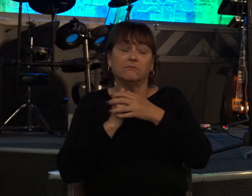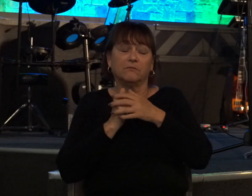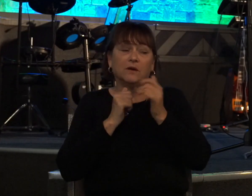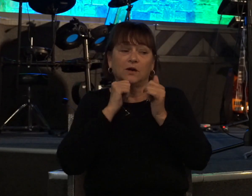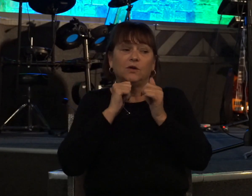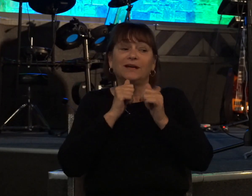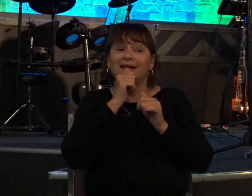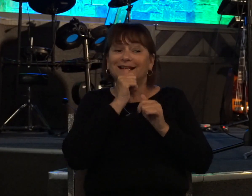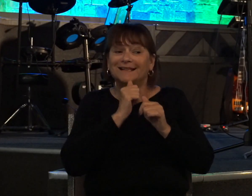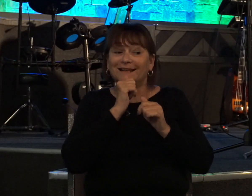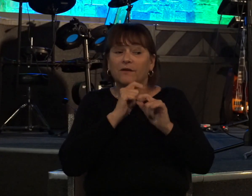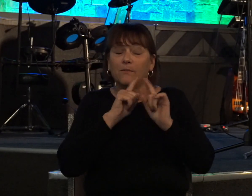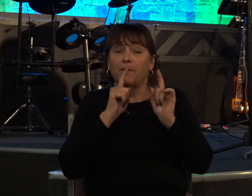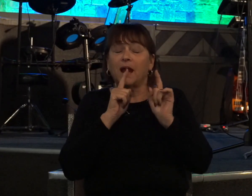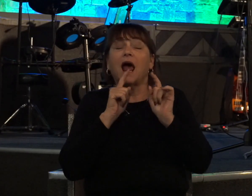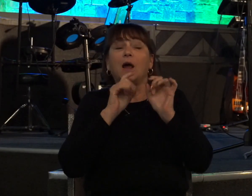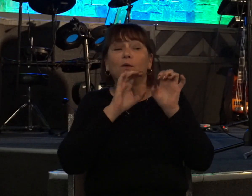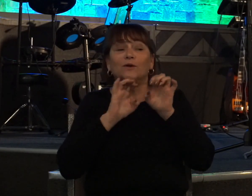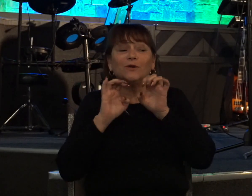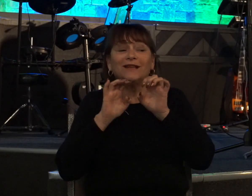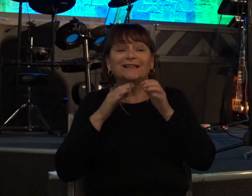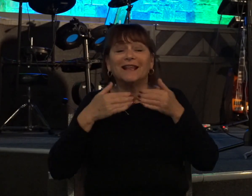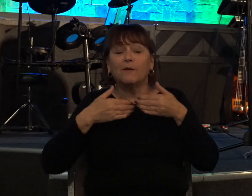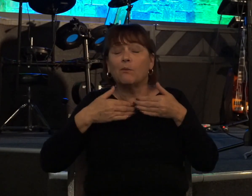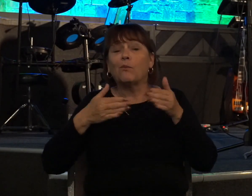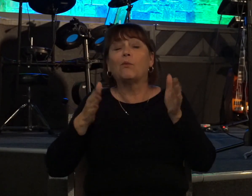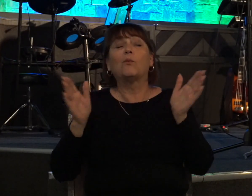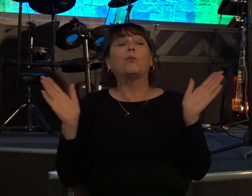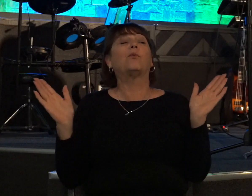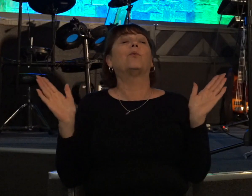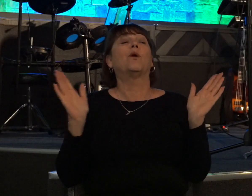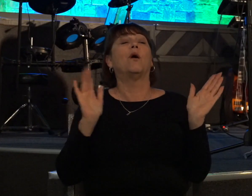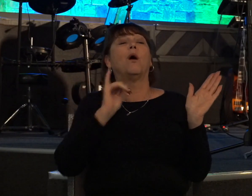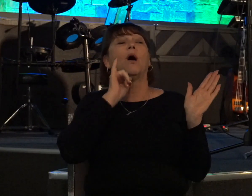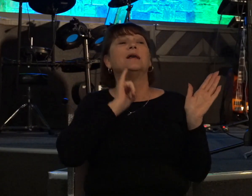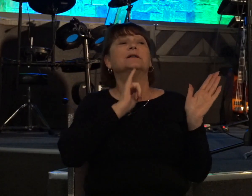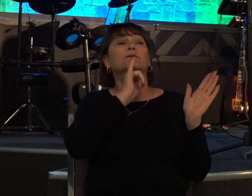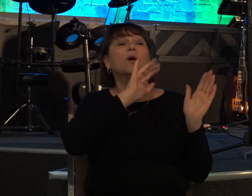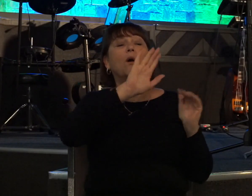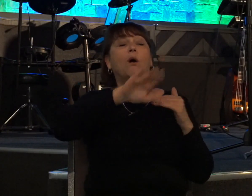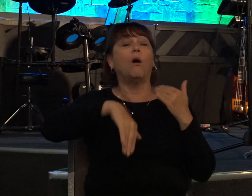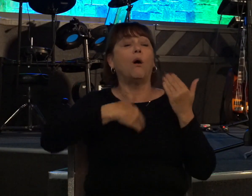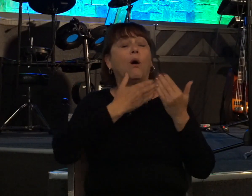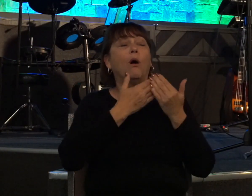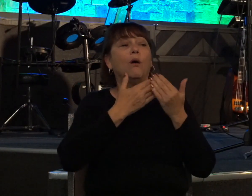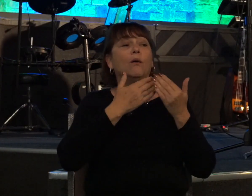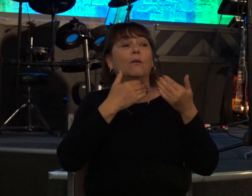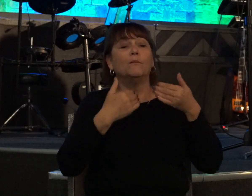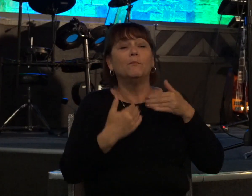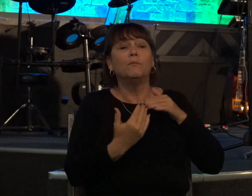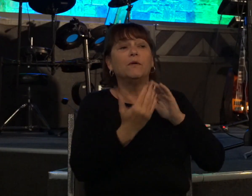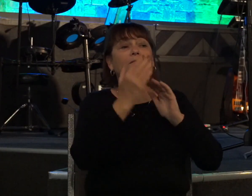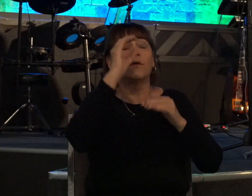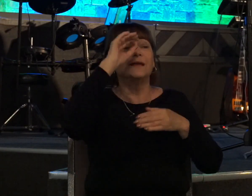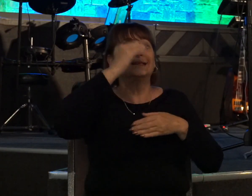but i will do this thing before all israel before the son who so